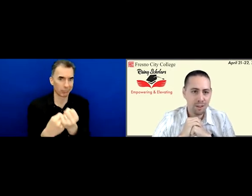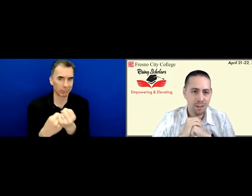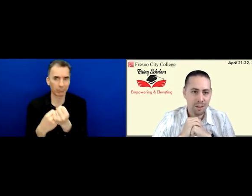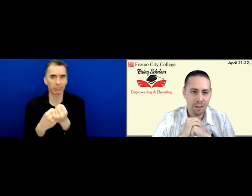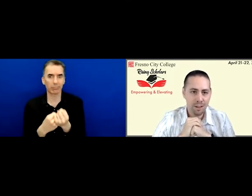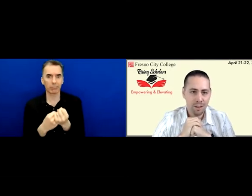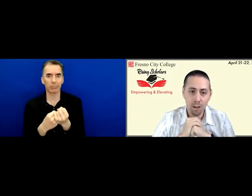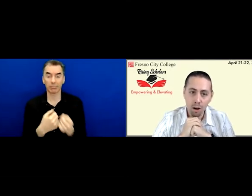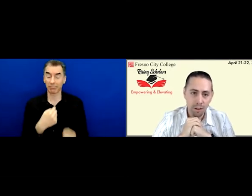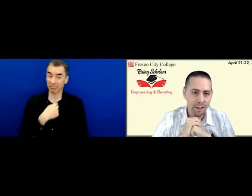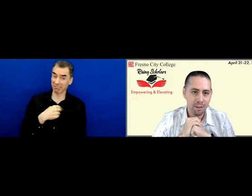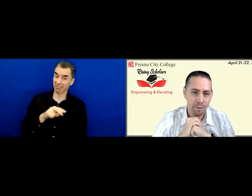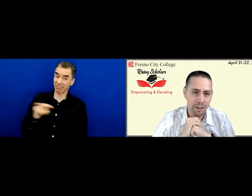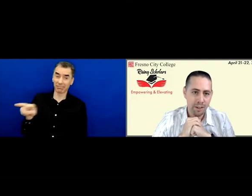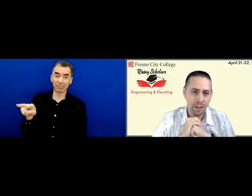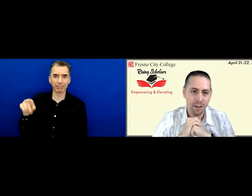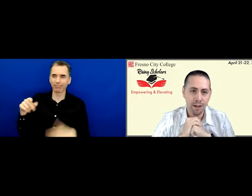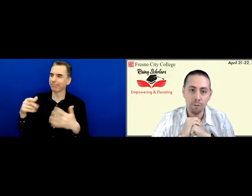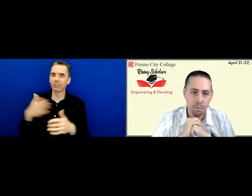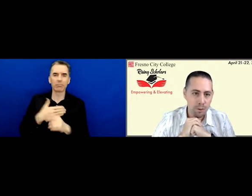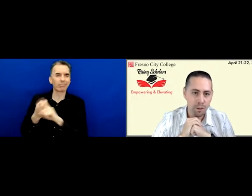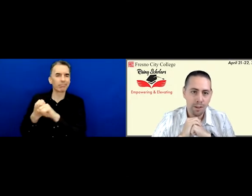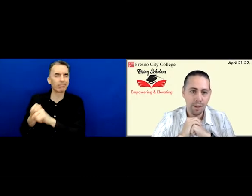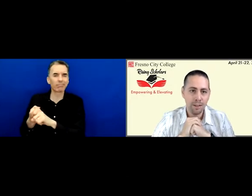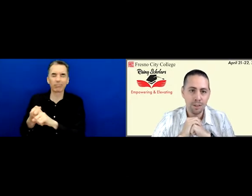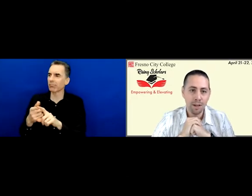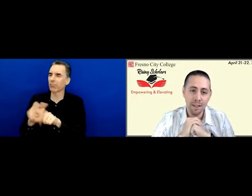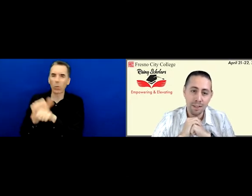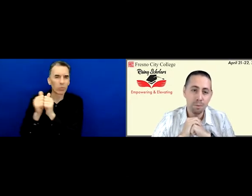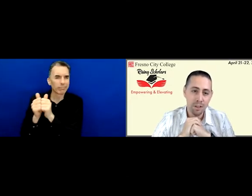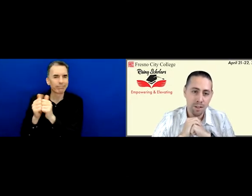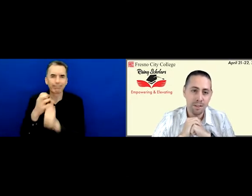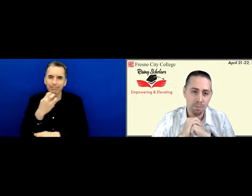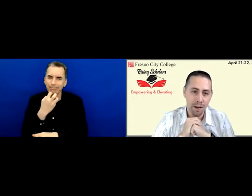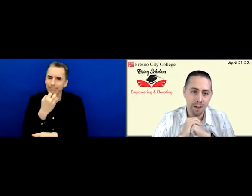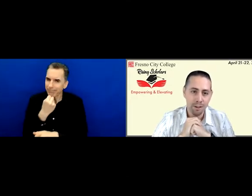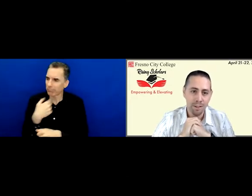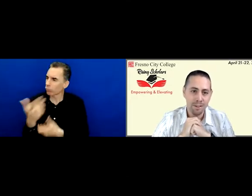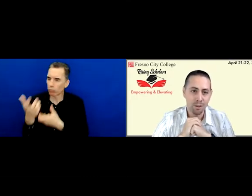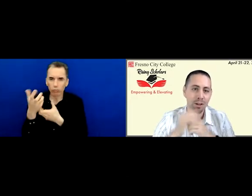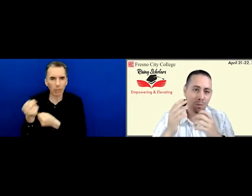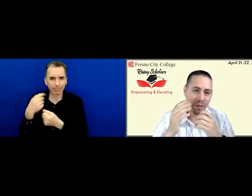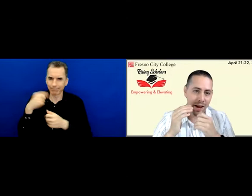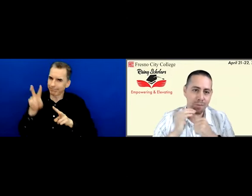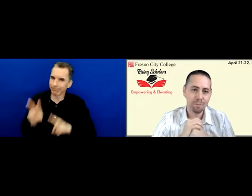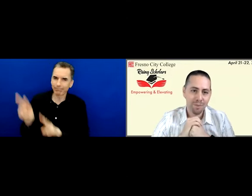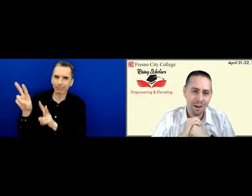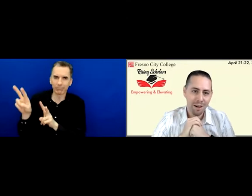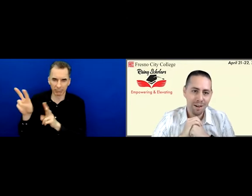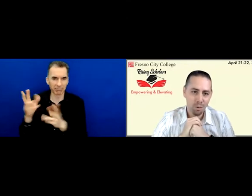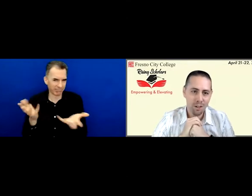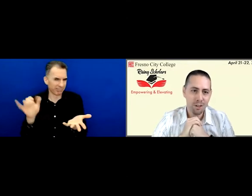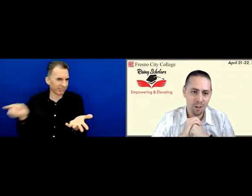consider her a colleague, a friend, a femtor, and someone I deeply trust and admire. And so with that,